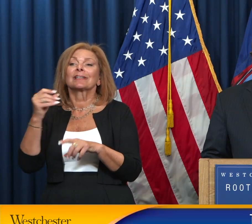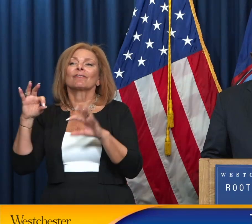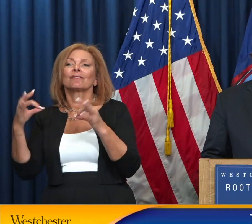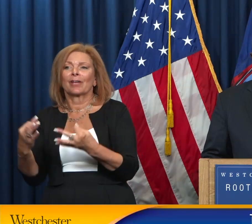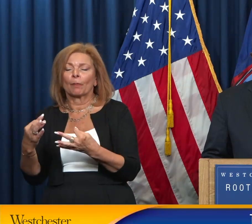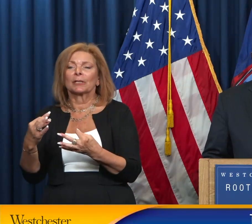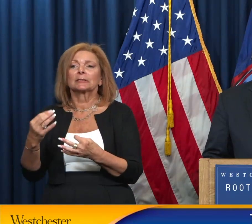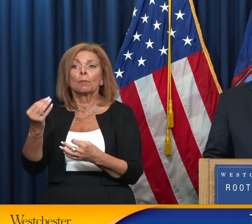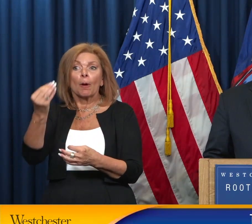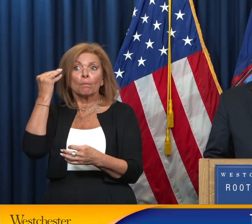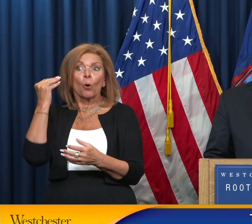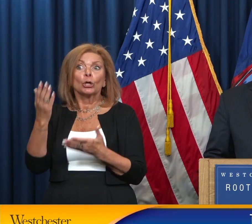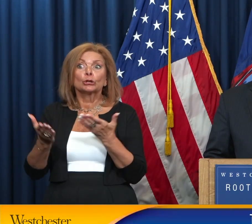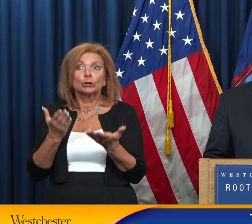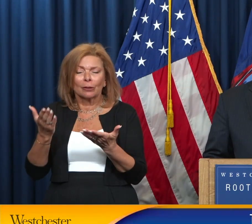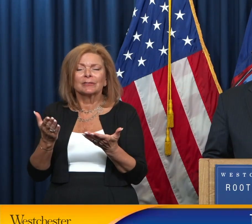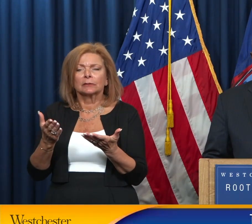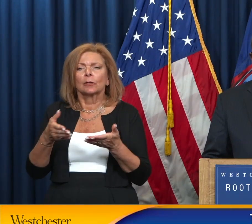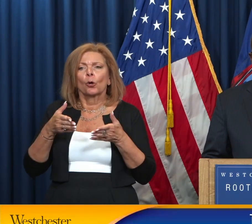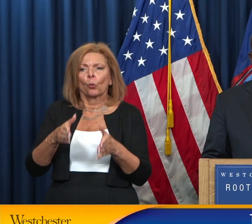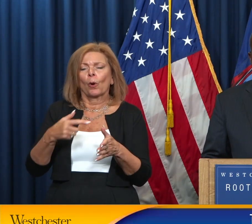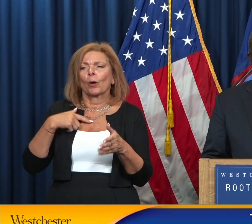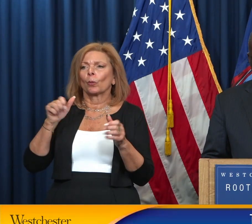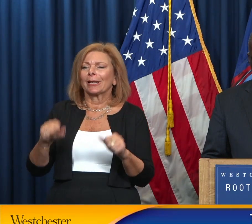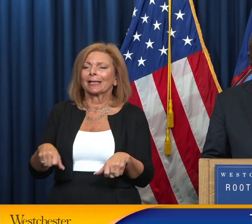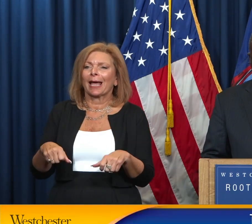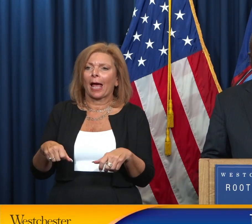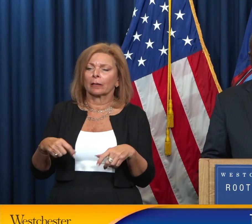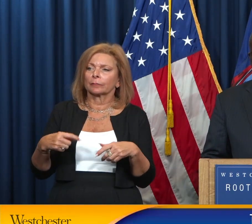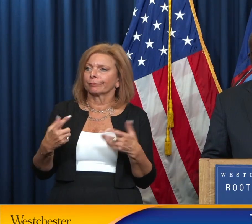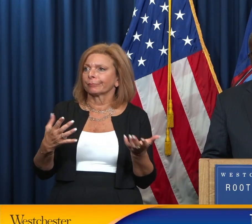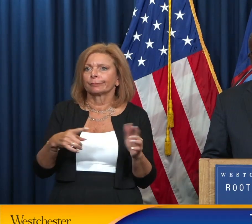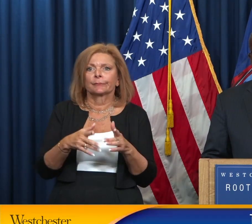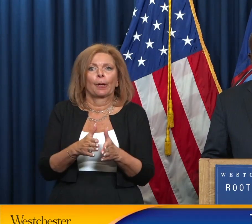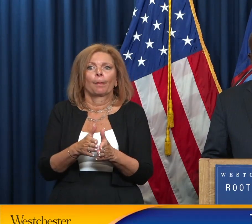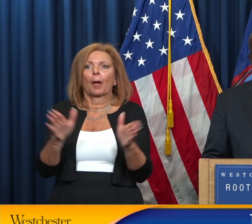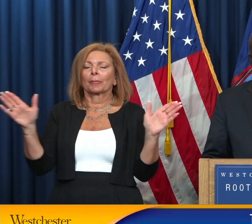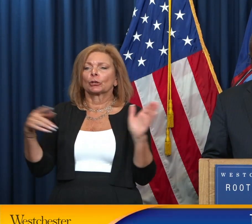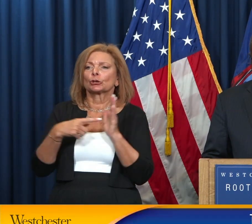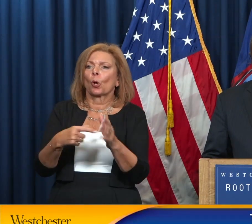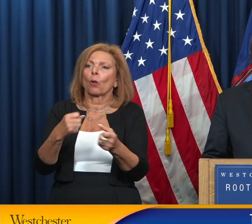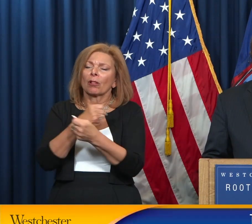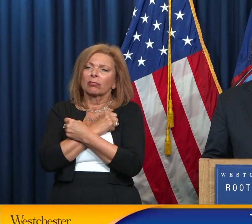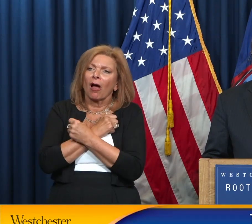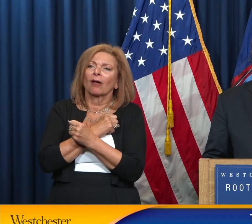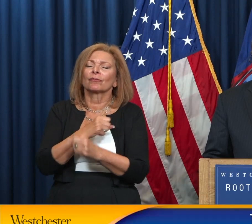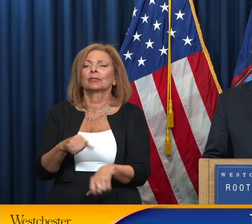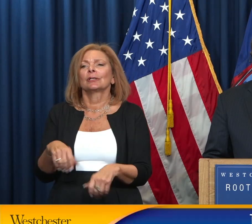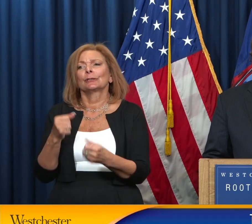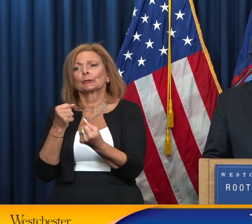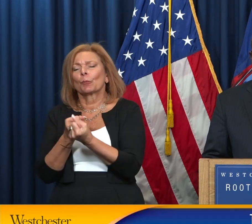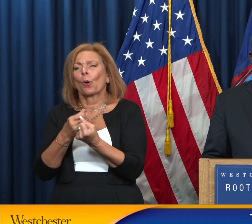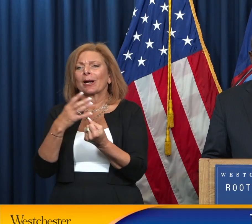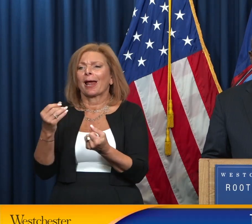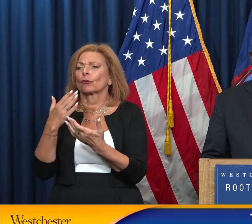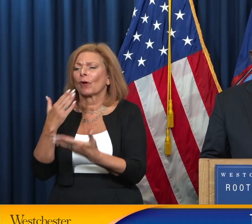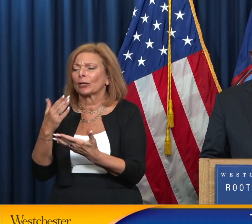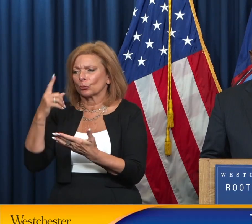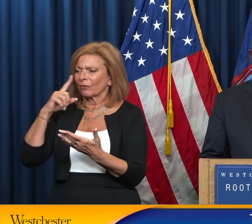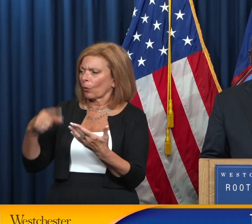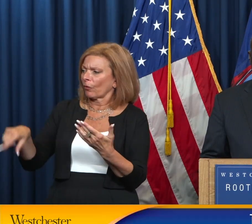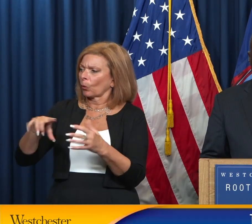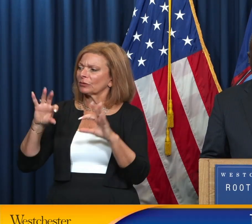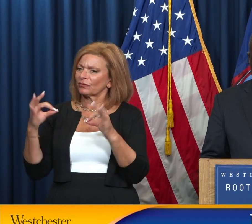is an opportunity for us to publicly express our love and support and gratitude for the families who have also